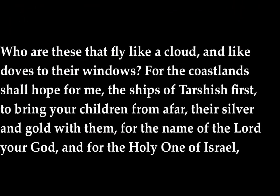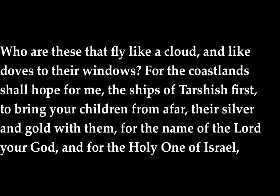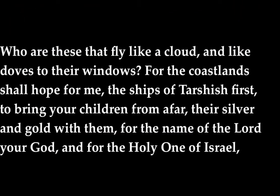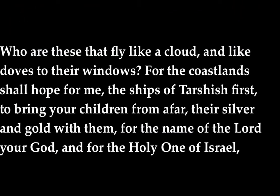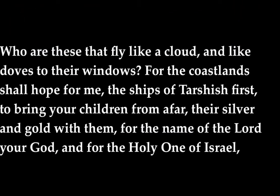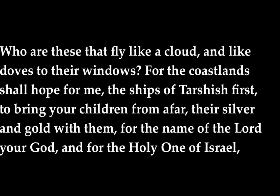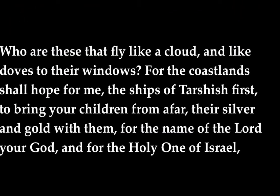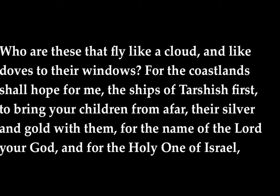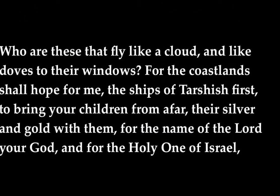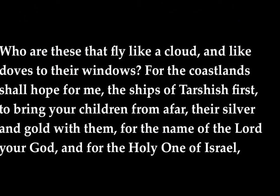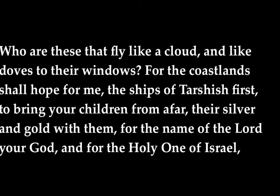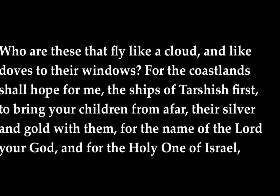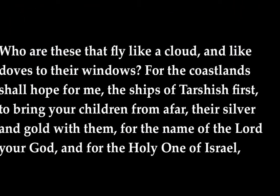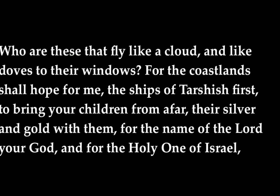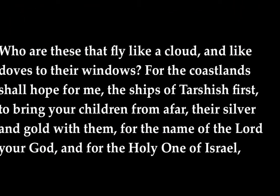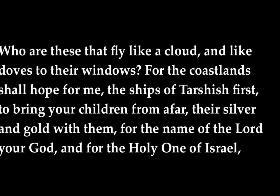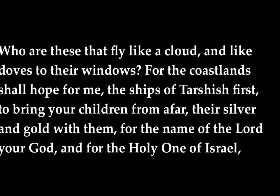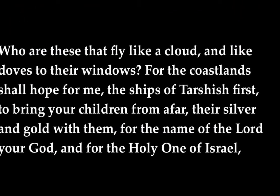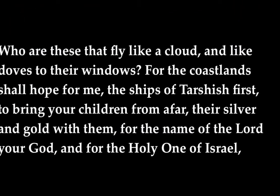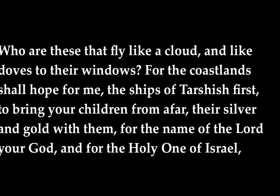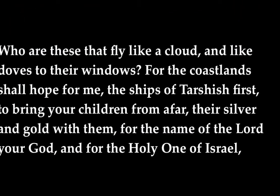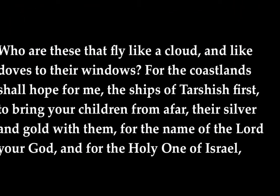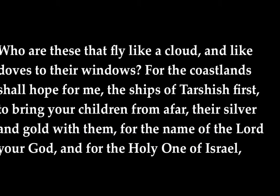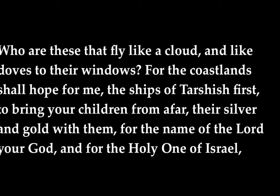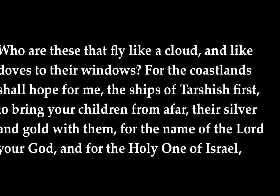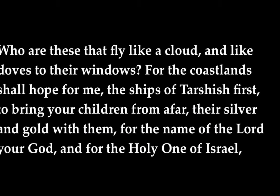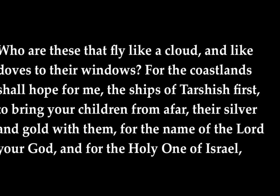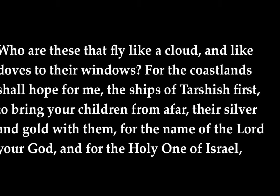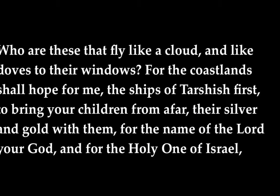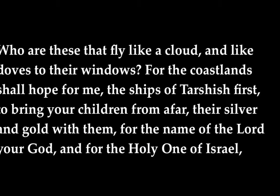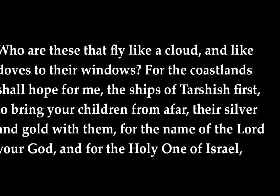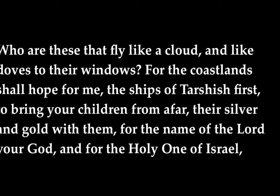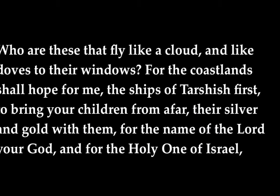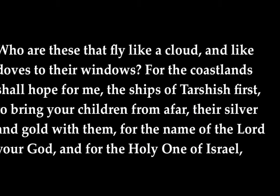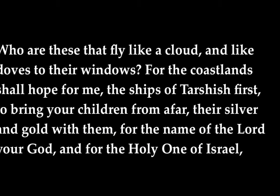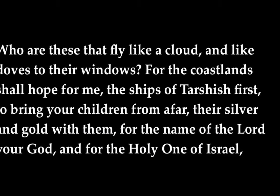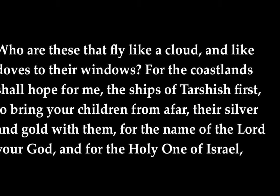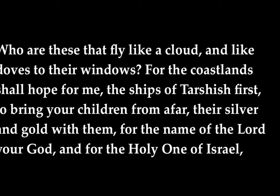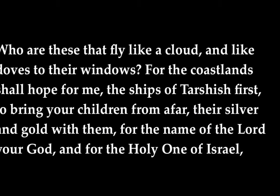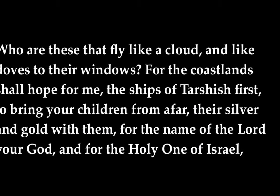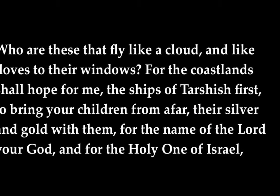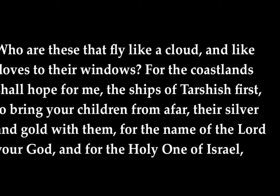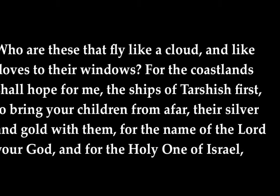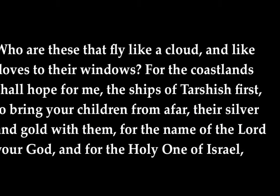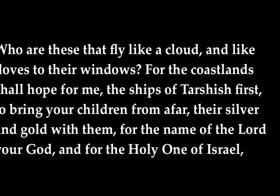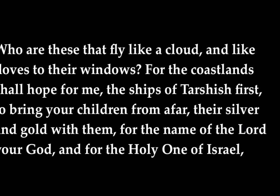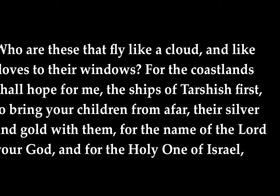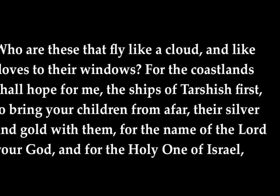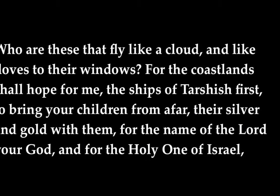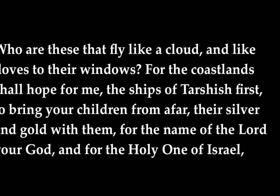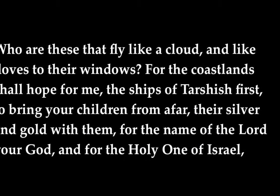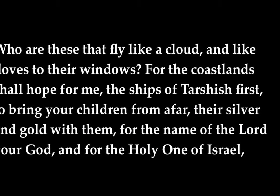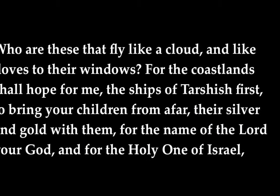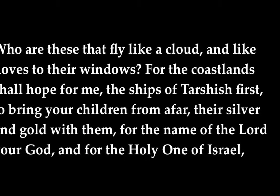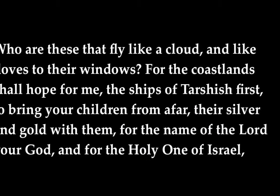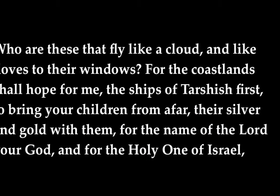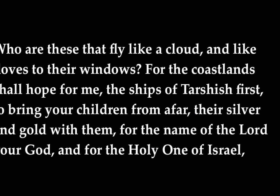Who are these that fly like a cloud and like doves to their windows? For the coastlands shall hope for me, the ships of Tarshish